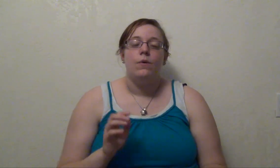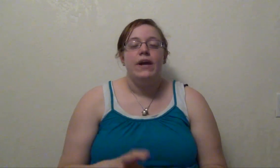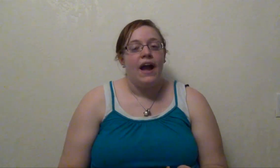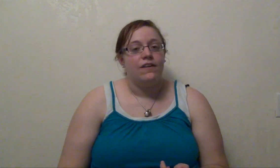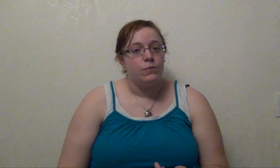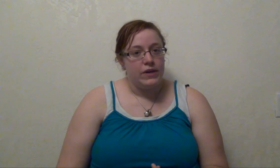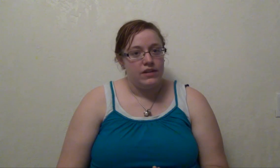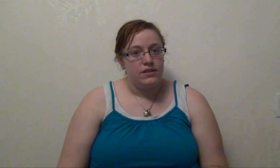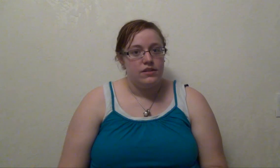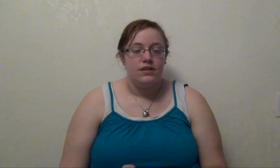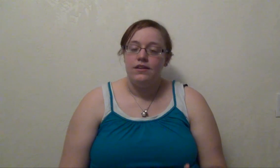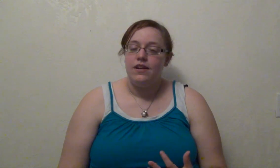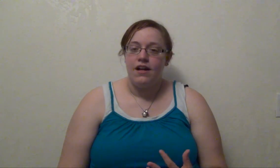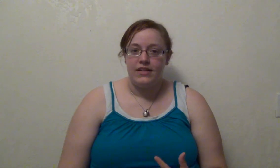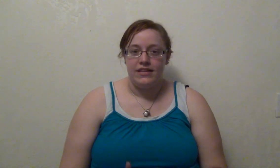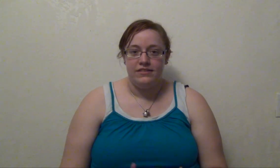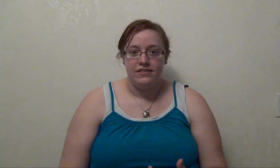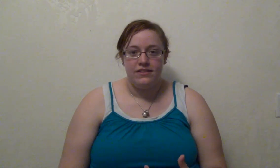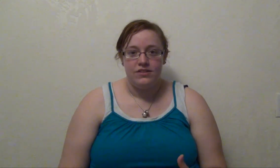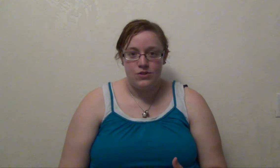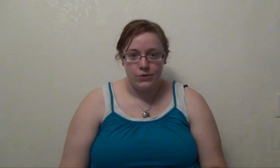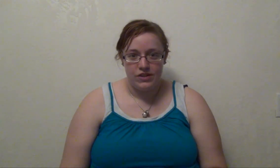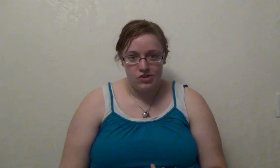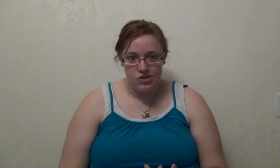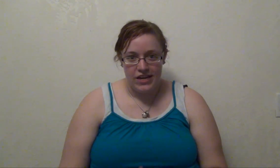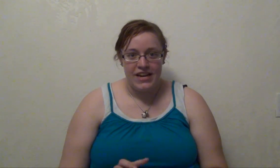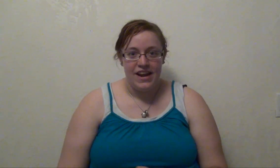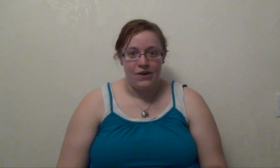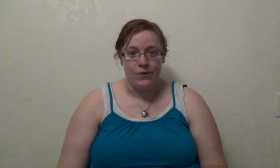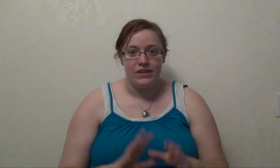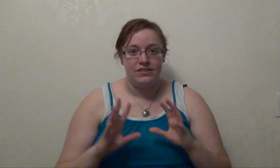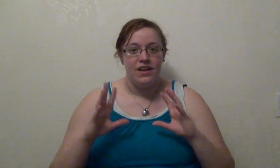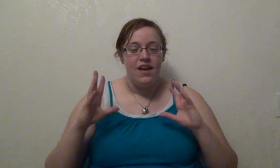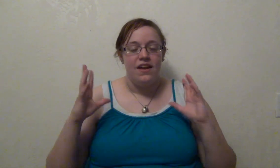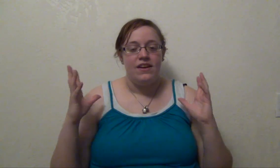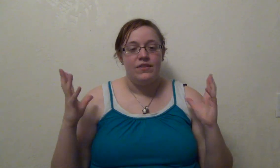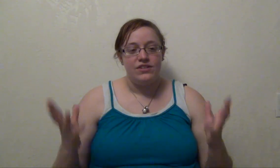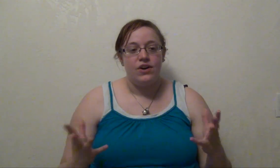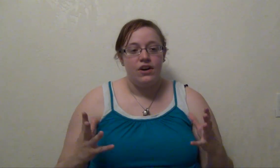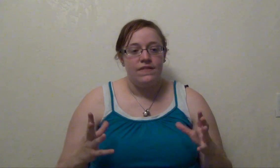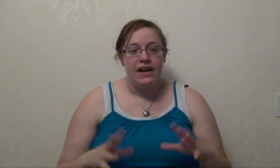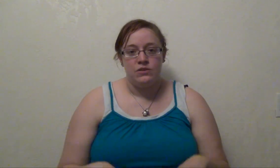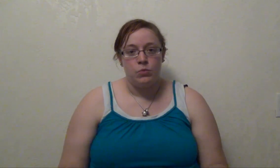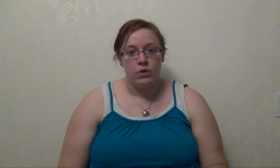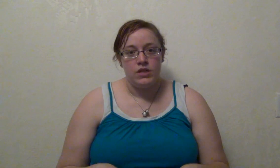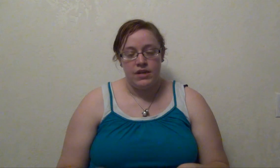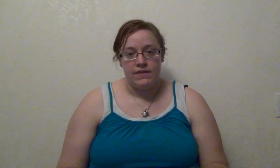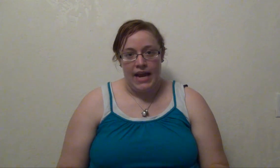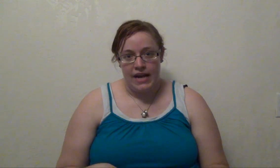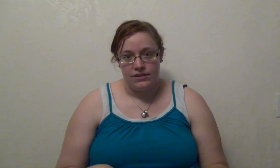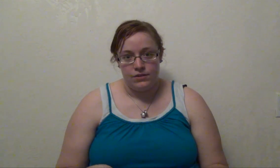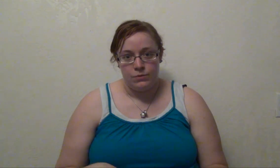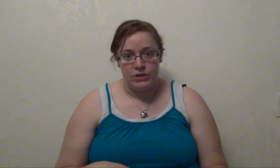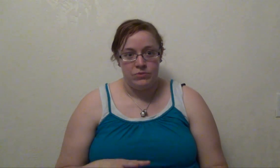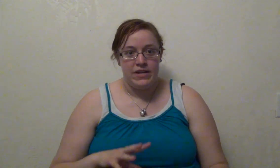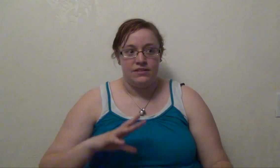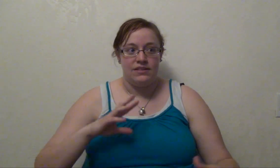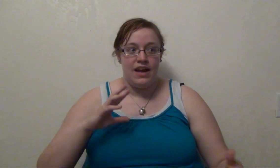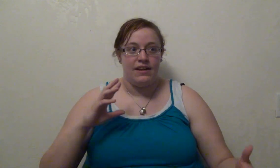we have Will, Alyse, George, Jenny, and Horace. Now they start off as wards of the castle, which means that